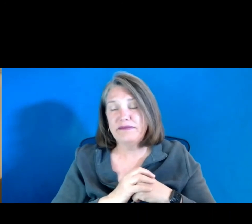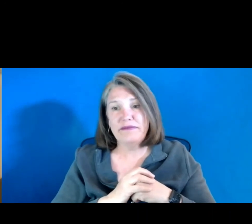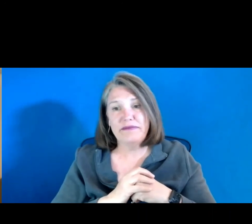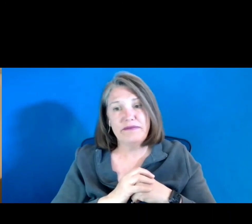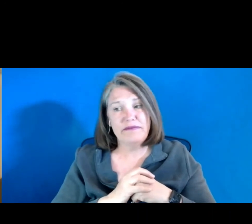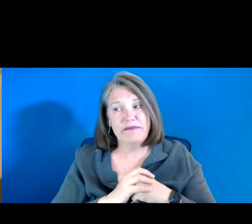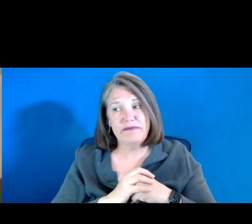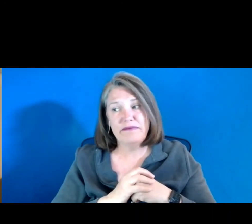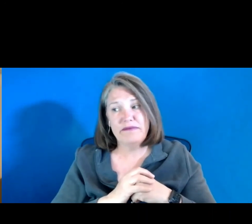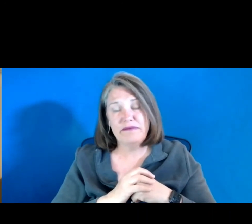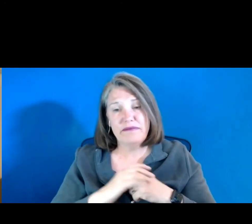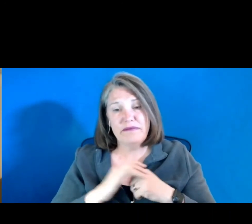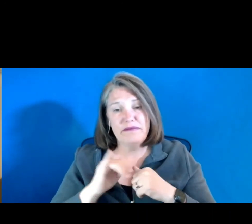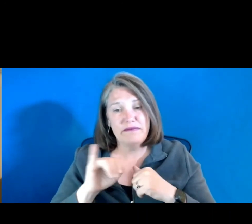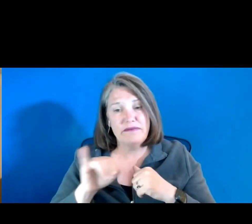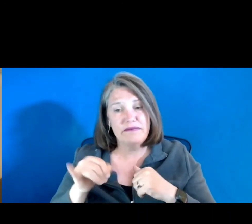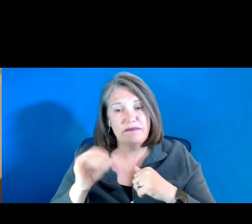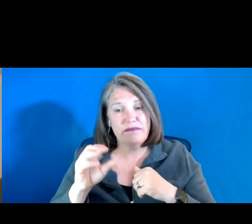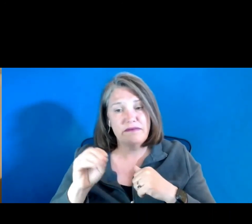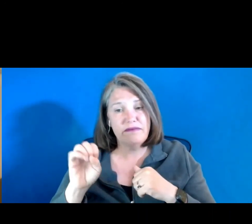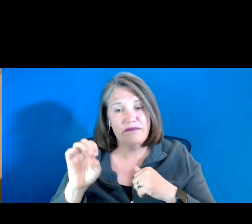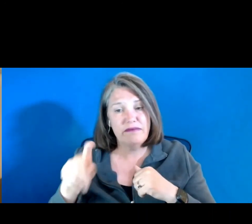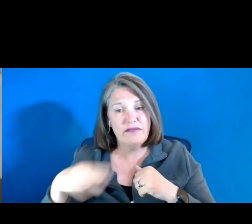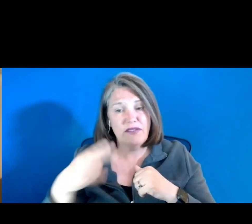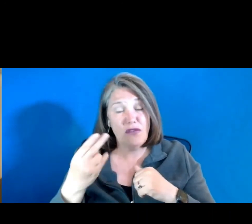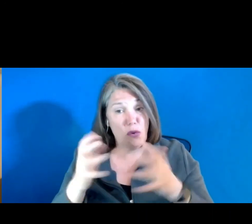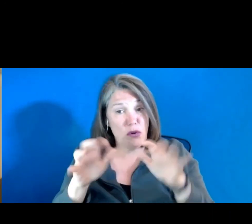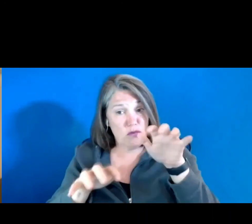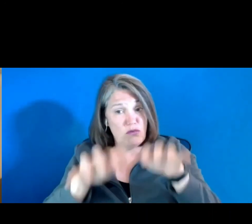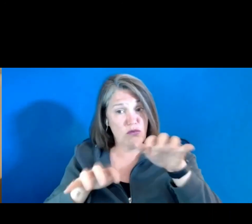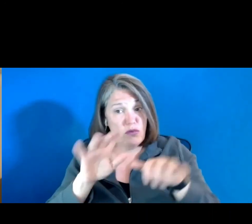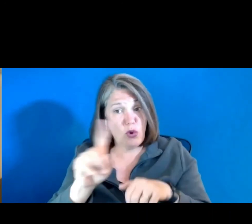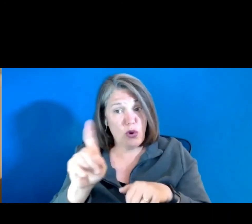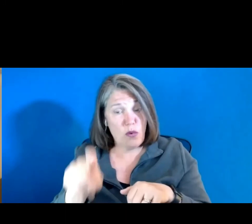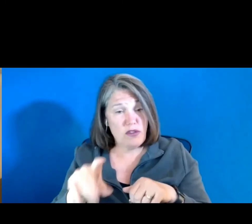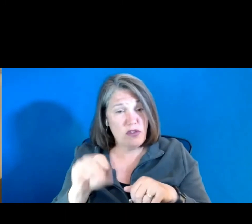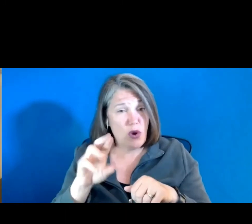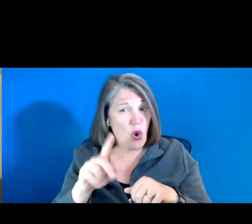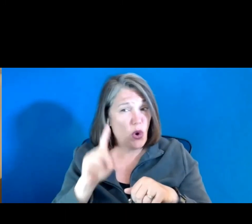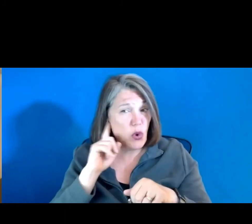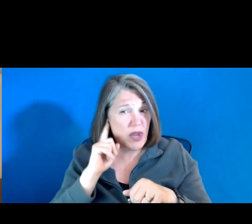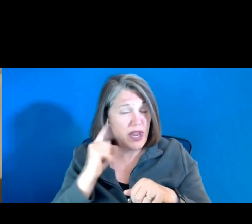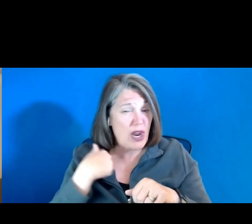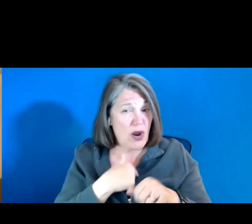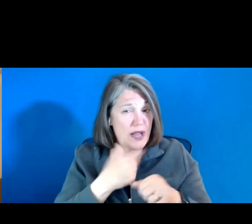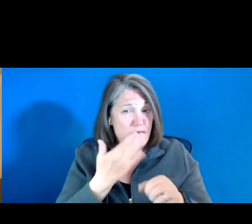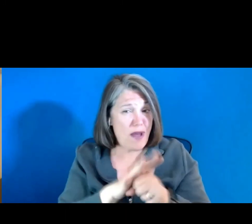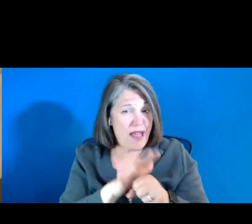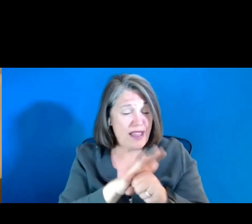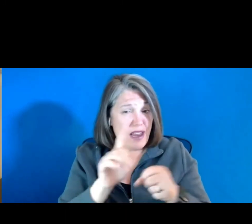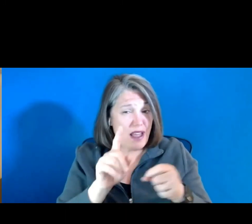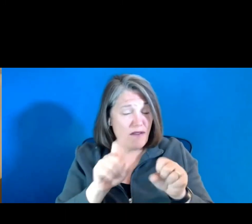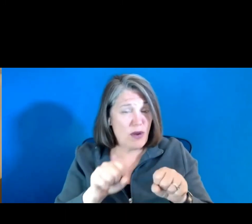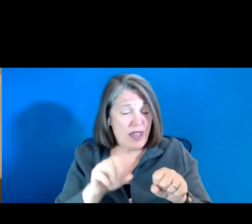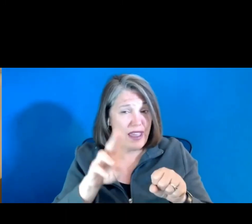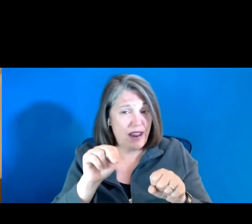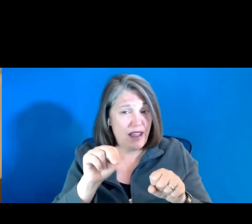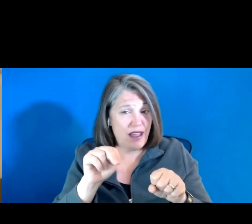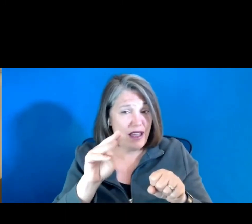Joseph, do you want to text your question, or are you hearing us well enough so that you can unmute yourself?